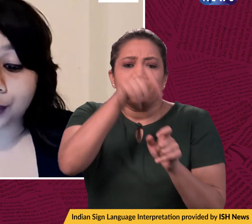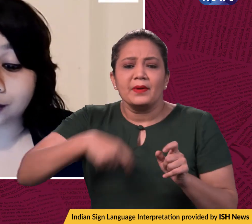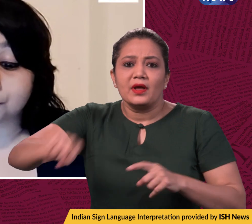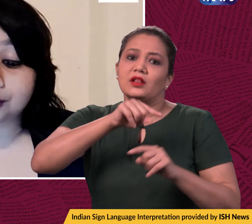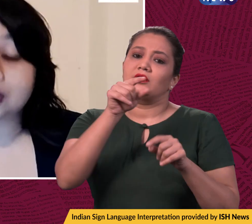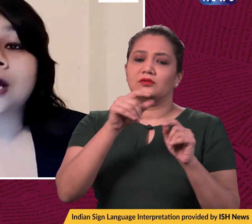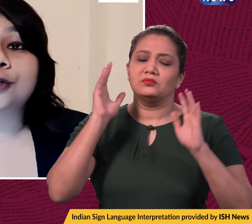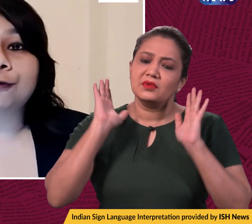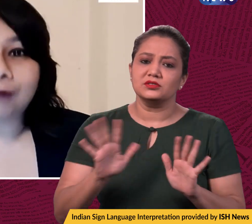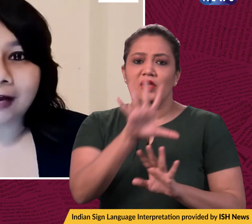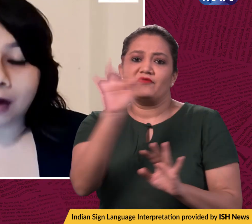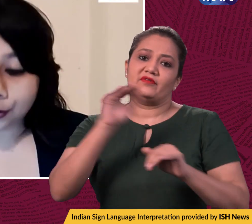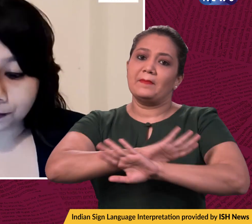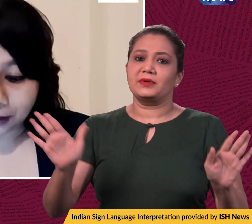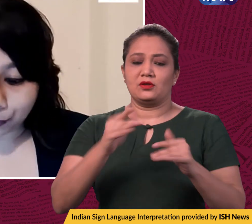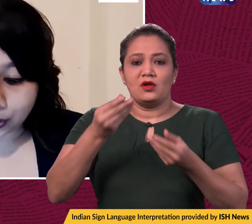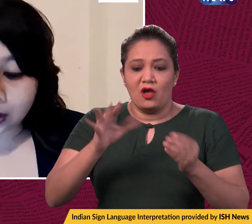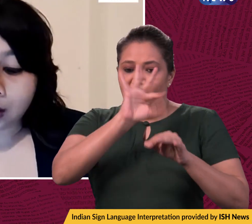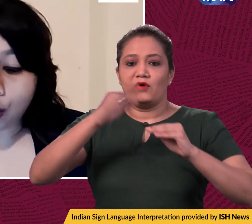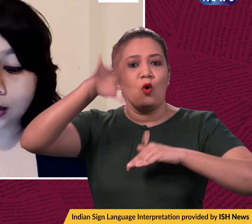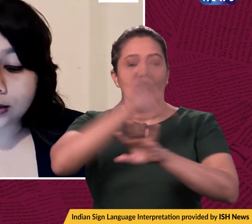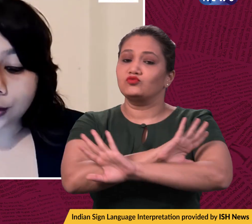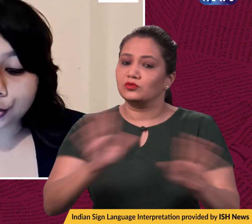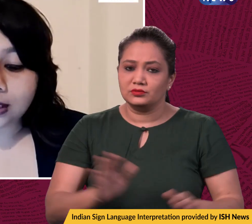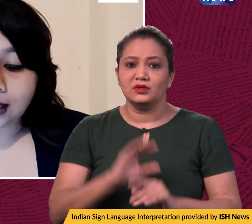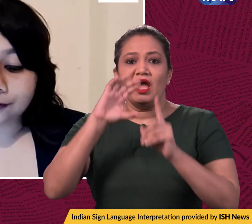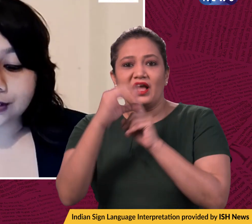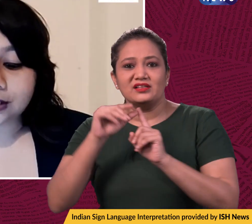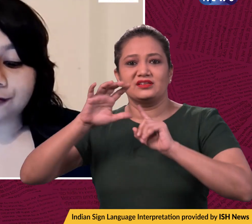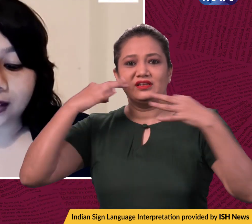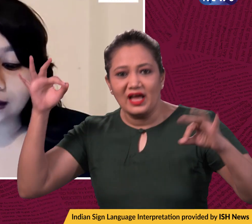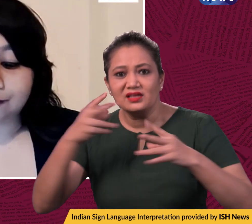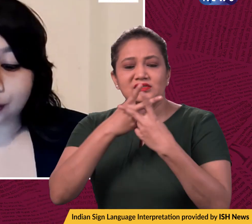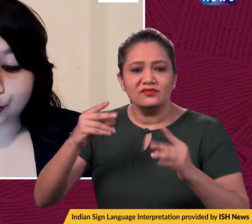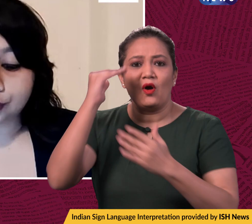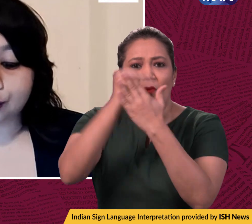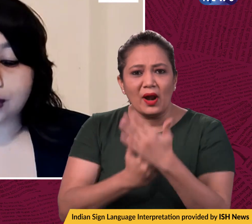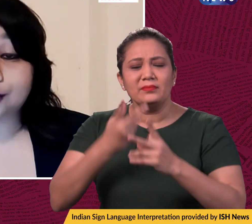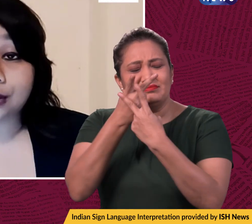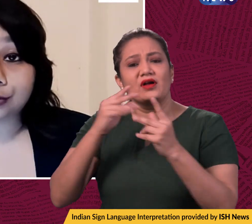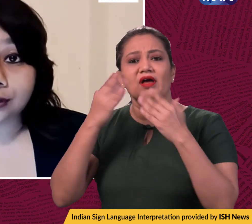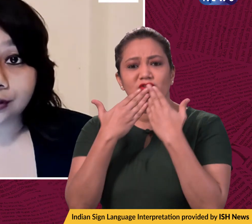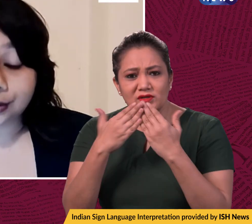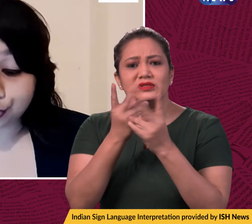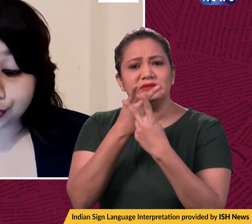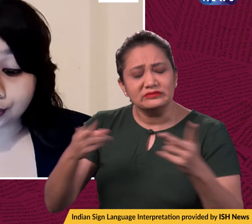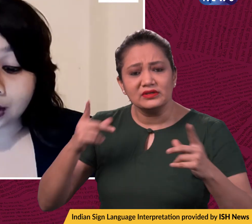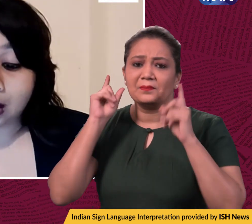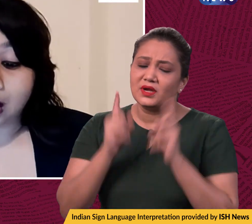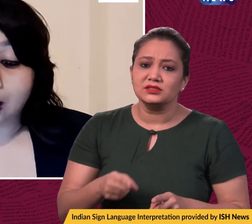participants to 500 people. All cultural activities, fests and functions in all educational institutions are